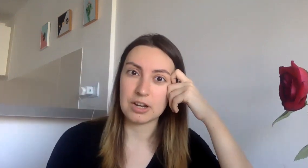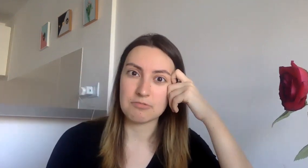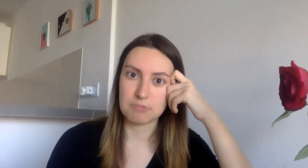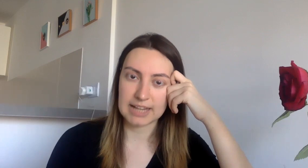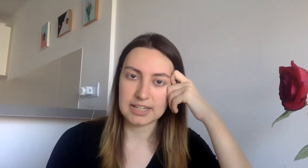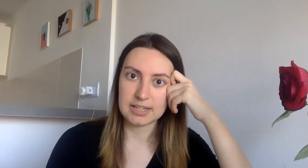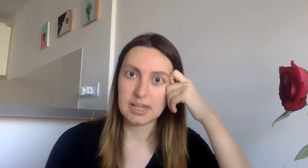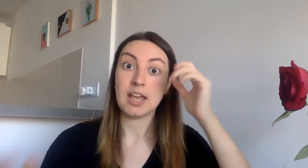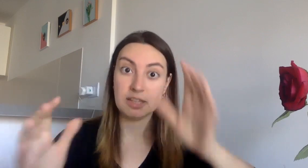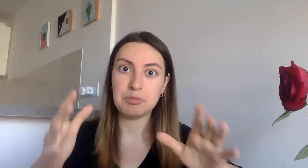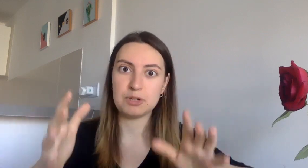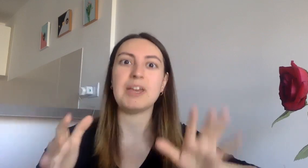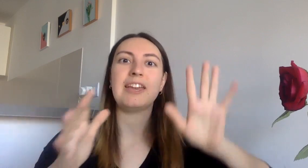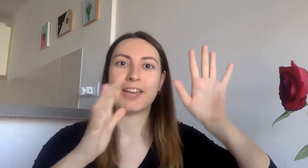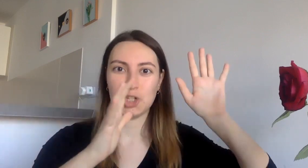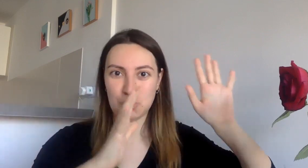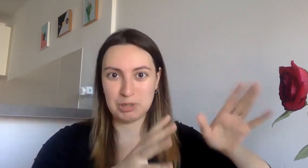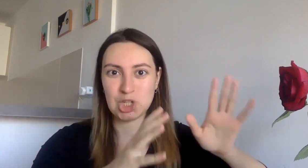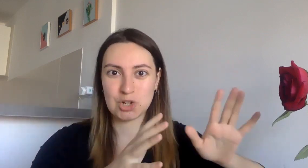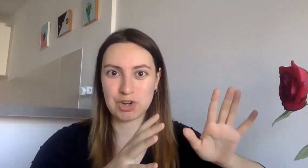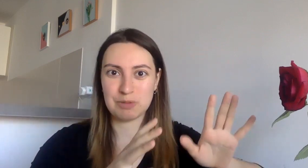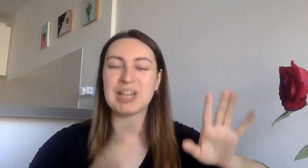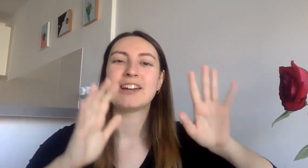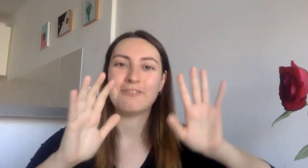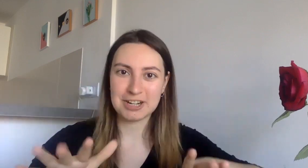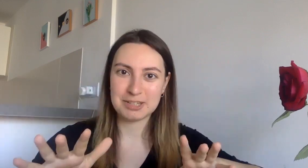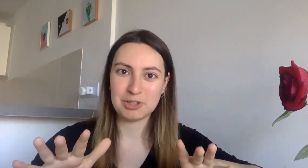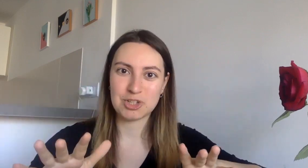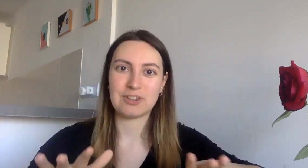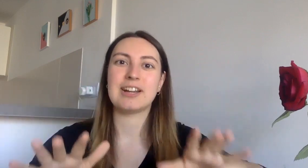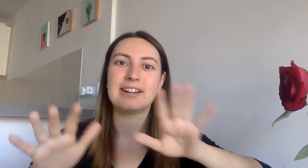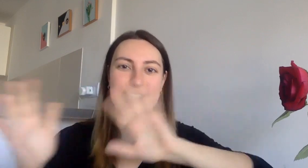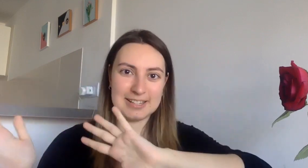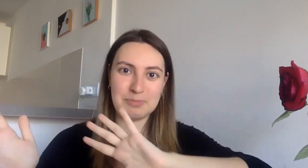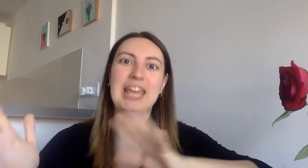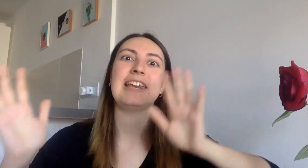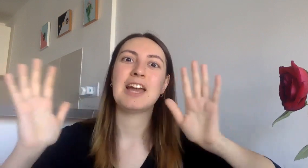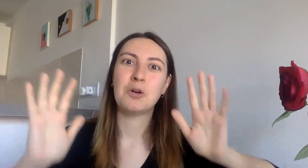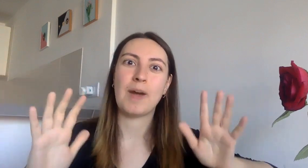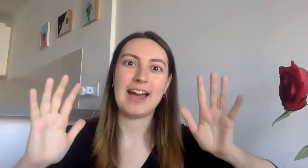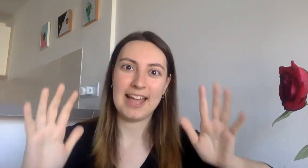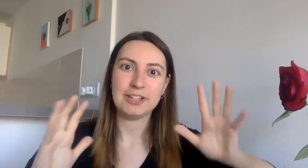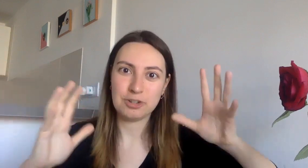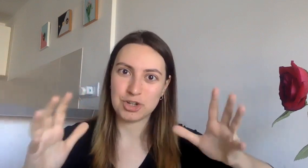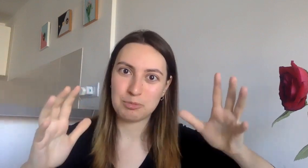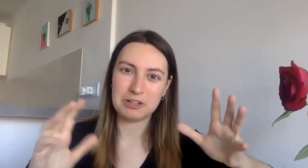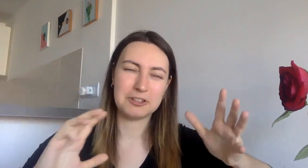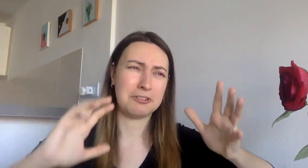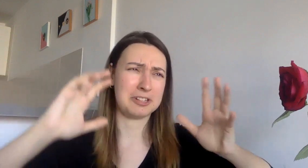liked it and they put me into a b2 group very similar story like in spain where i had to catch up a lot on